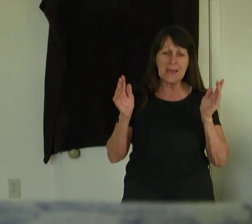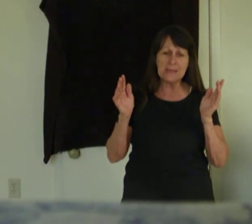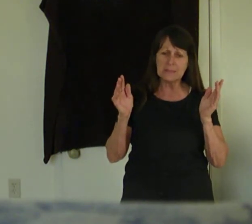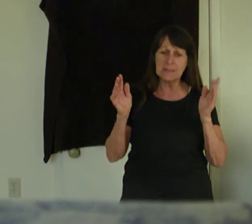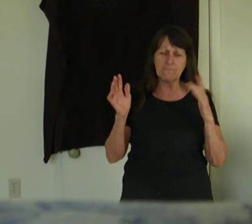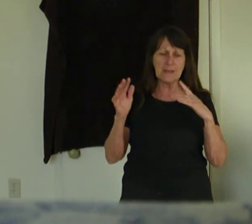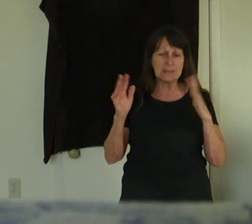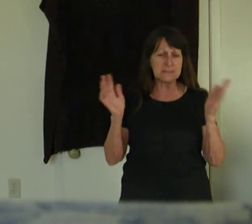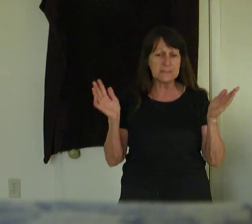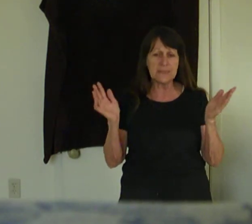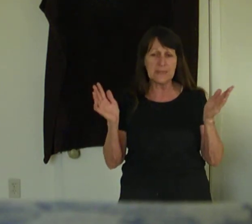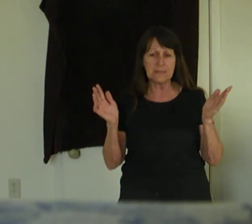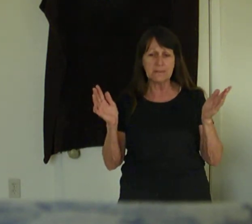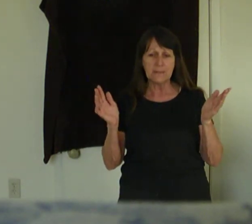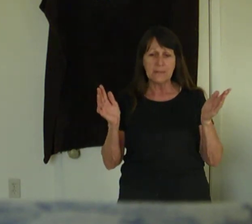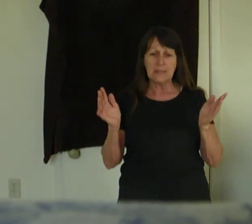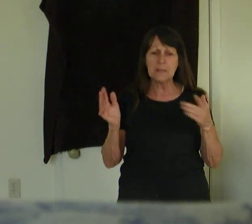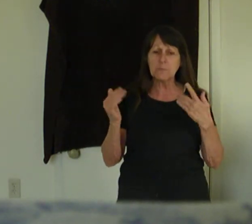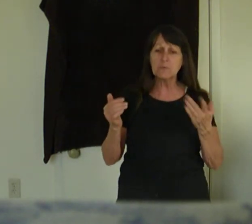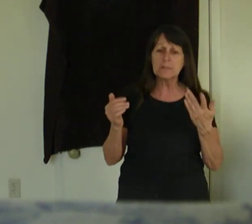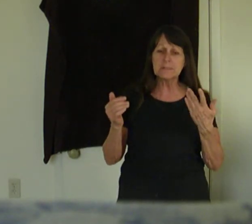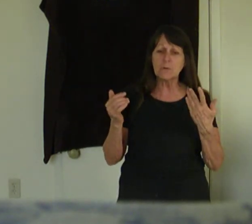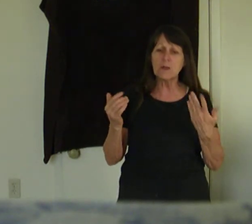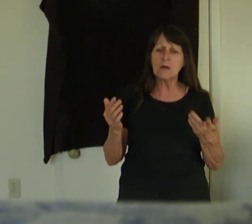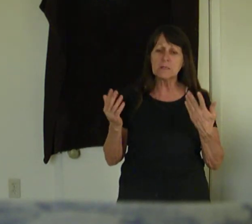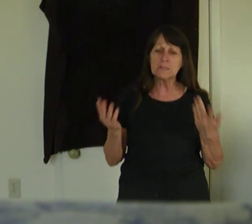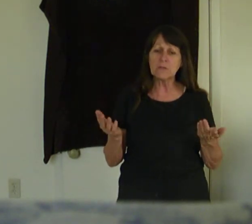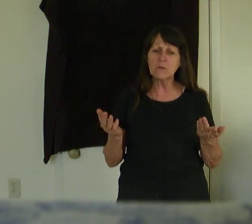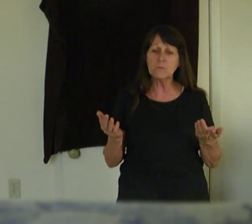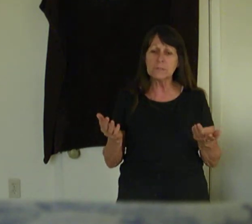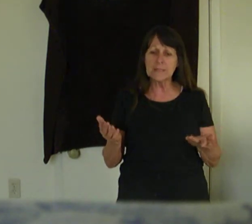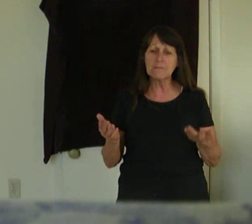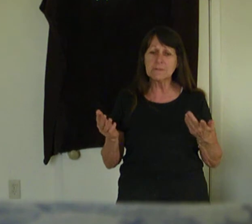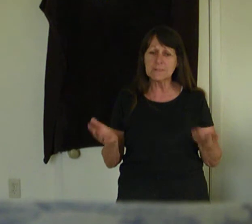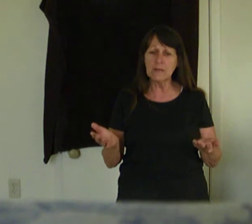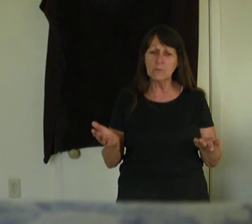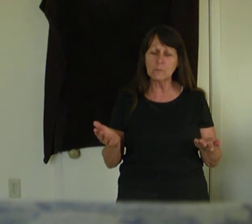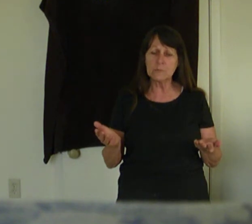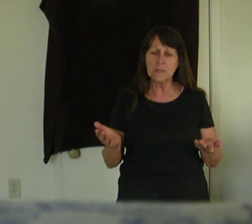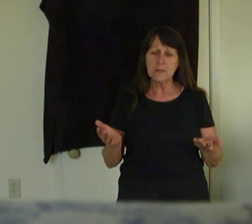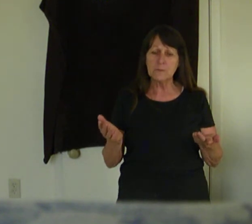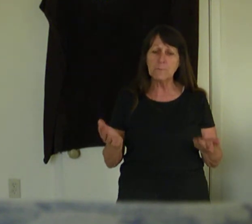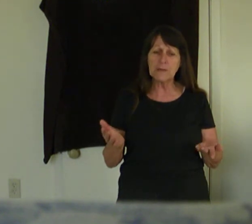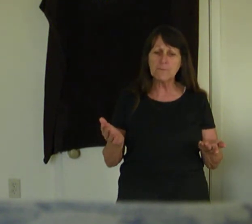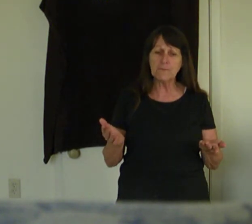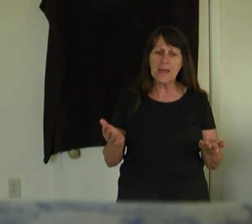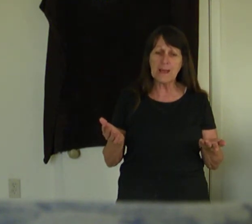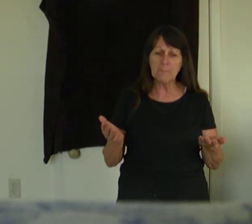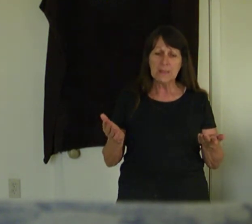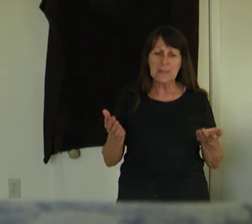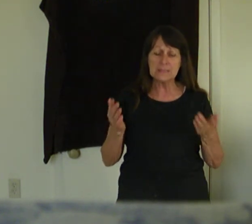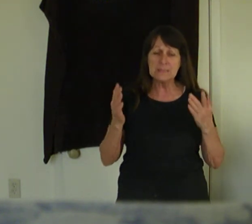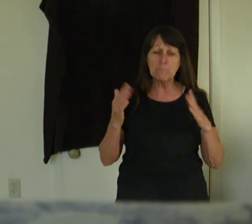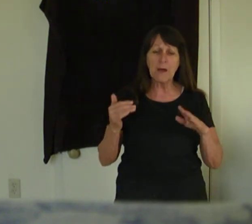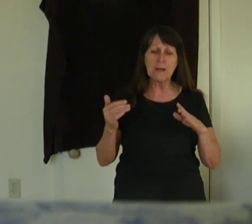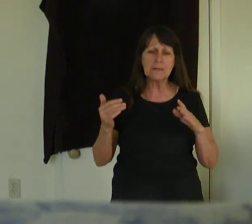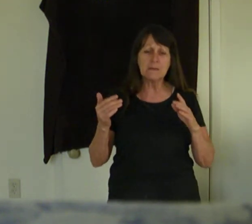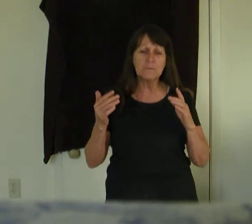He flies in the day. Hypocrites are not concerned with saving souls. The butterfly is symbolic of the